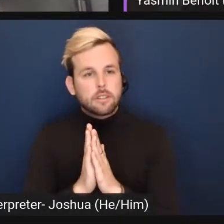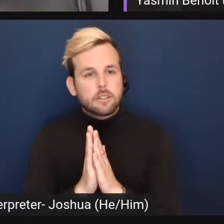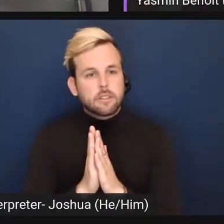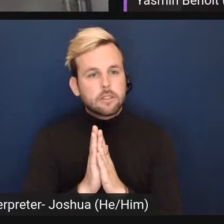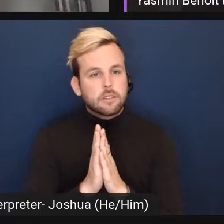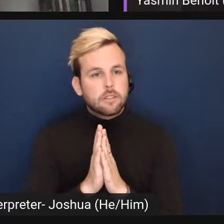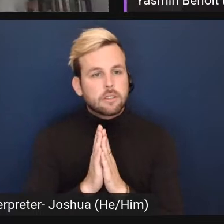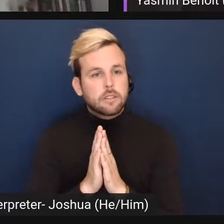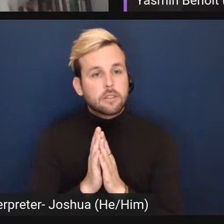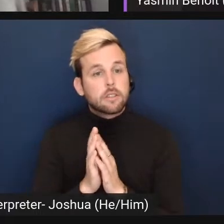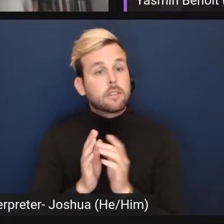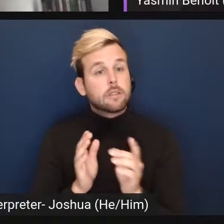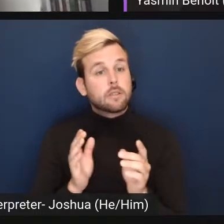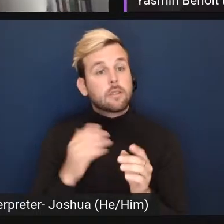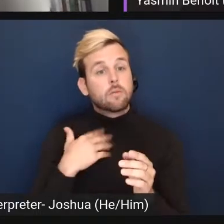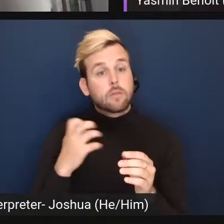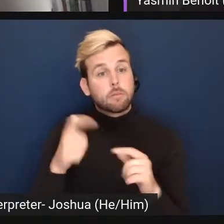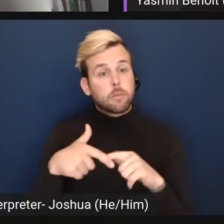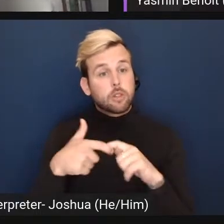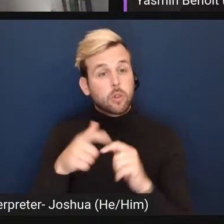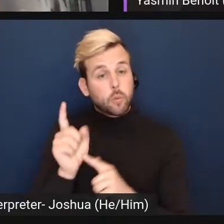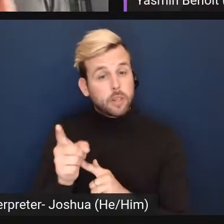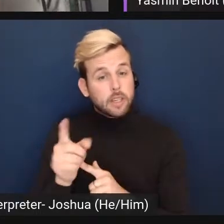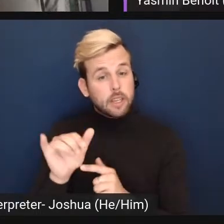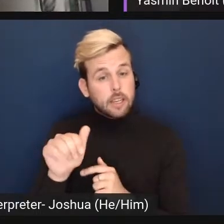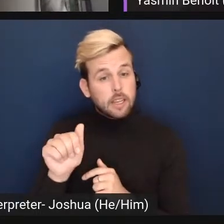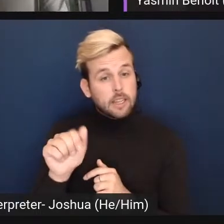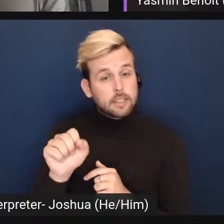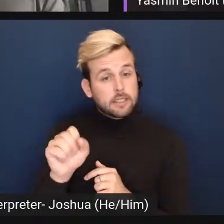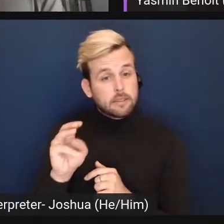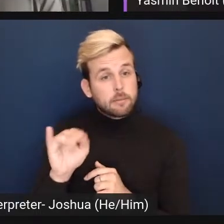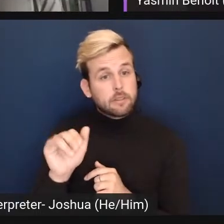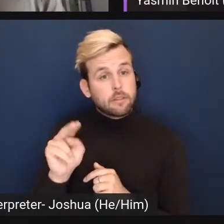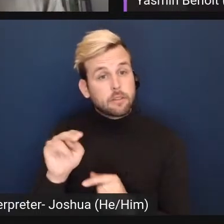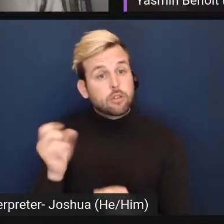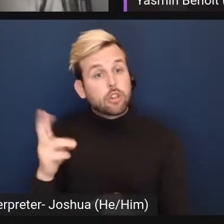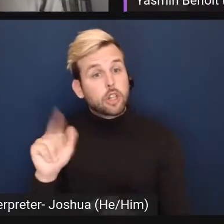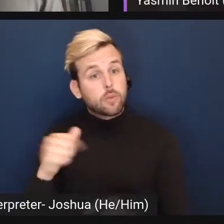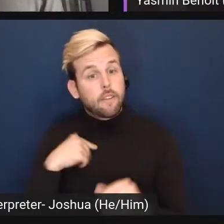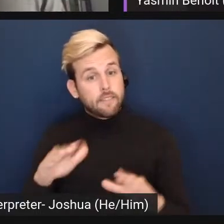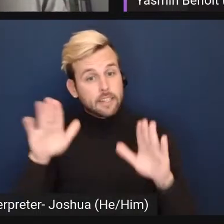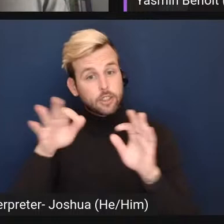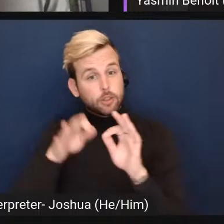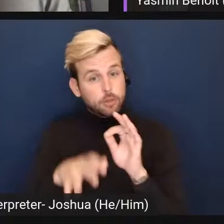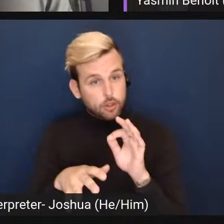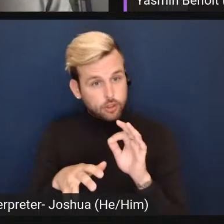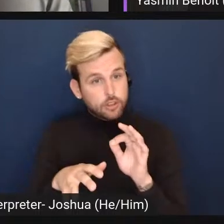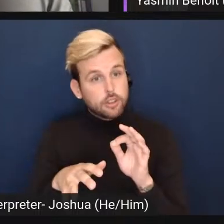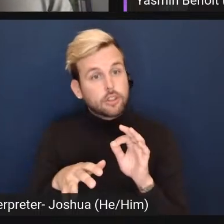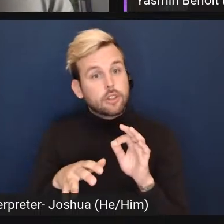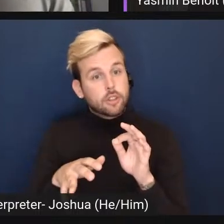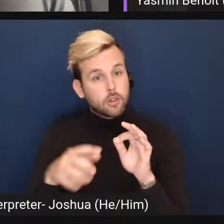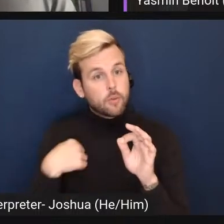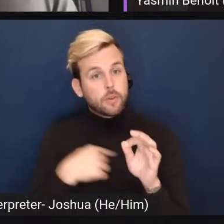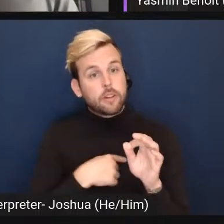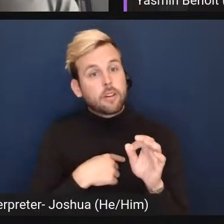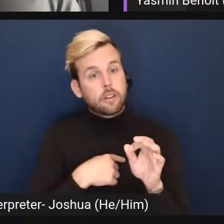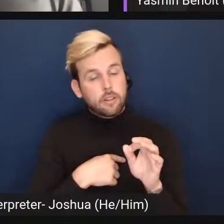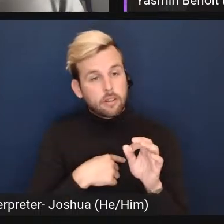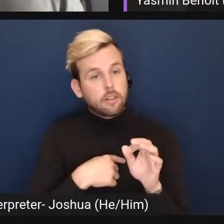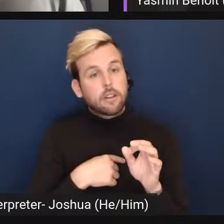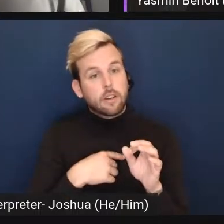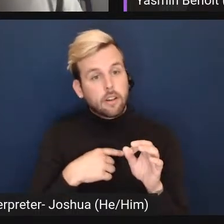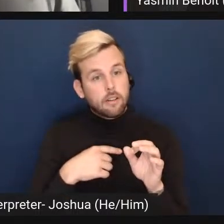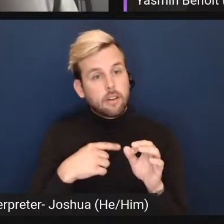is it. So I want to pause real quickly, Yasmin, um, Joshua, fantastic interpreter, uh, we have, uh,